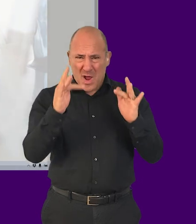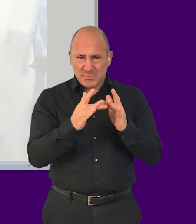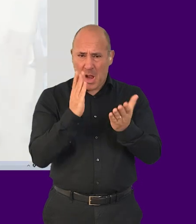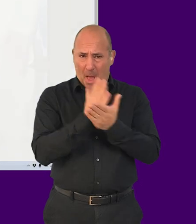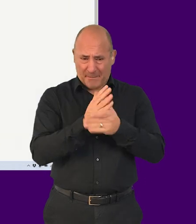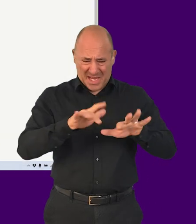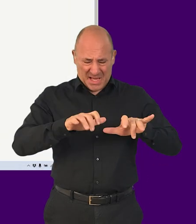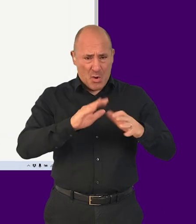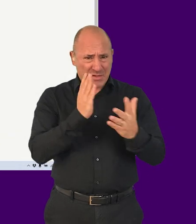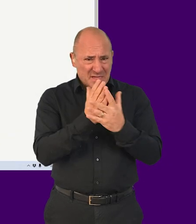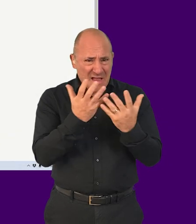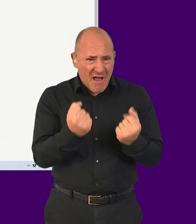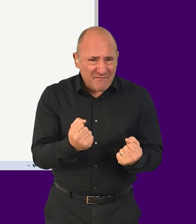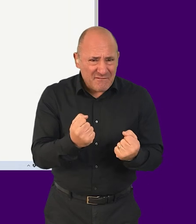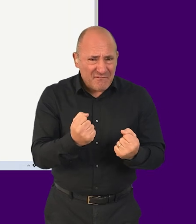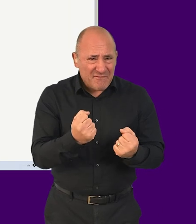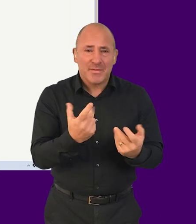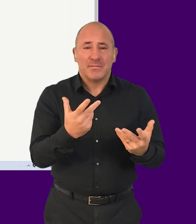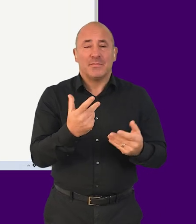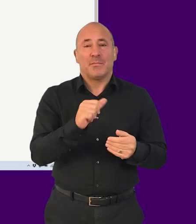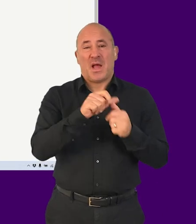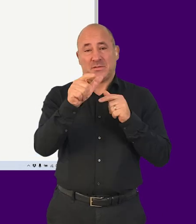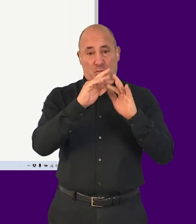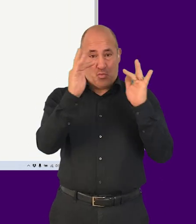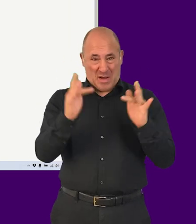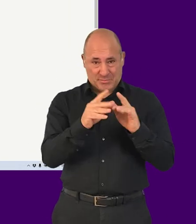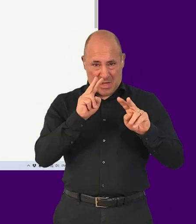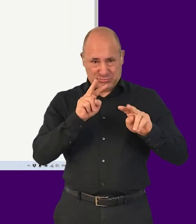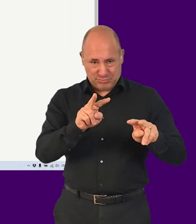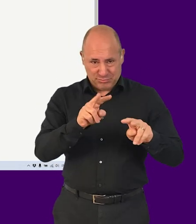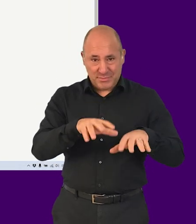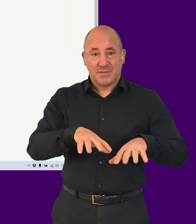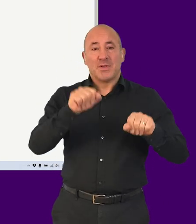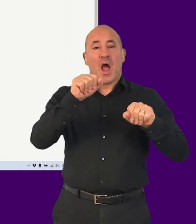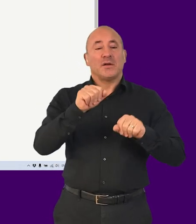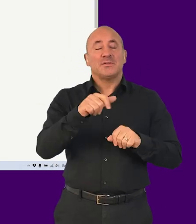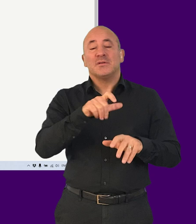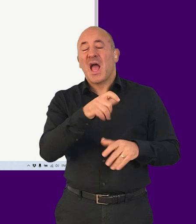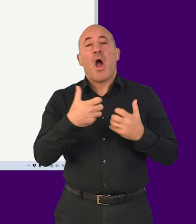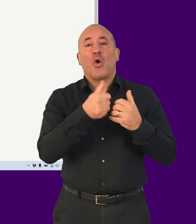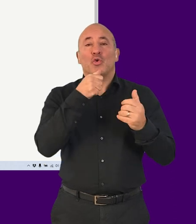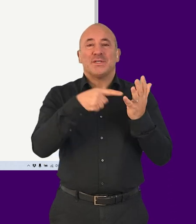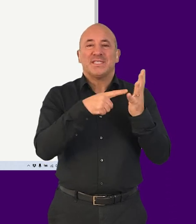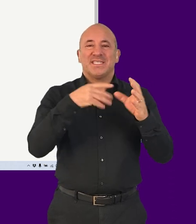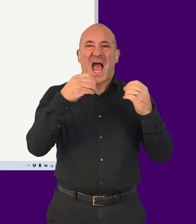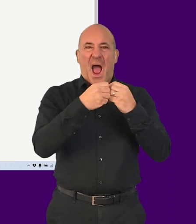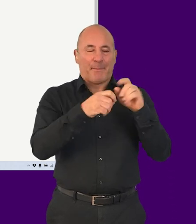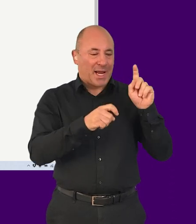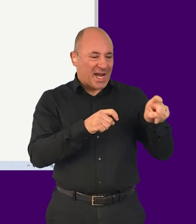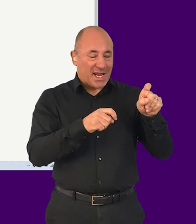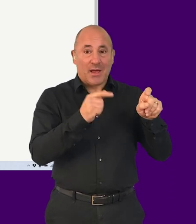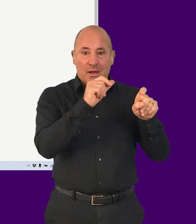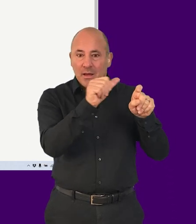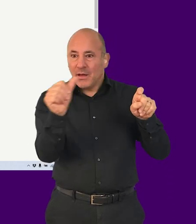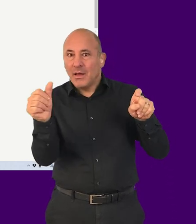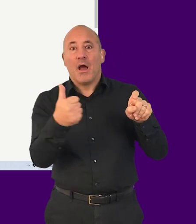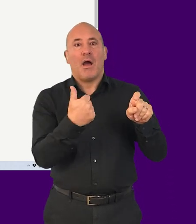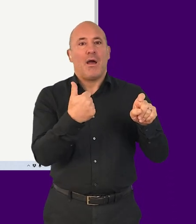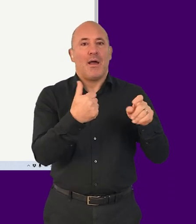is keyboard accessible, load the site and start navigating it by pressing the Tab key on your keyboard. You should be able to reach all